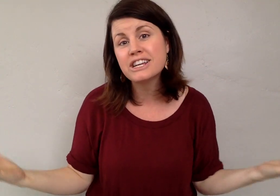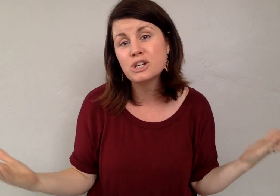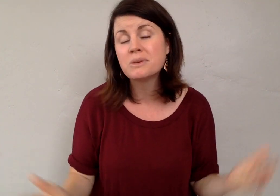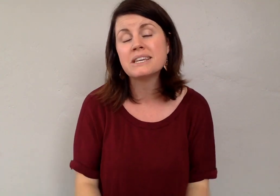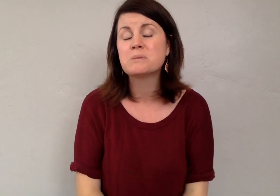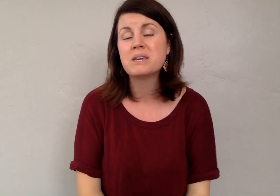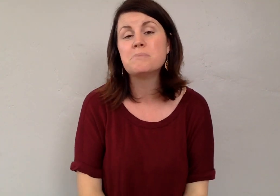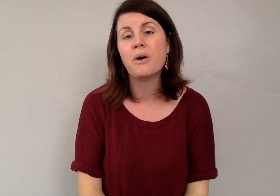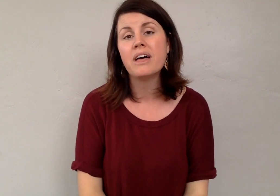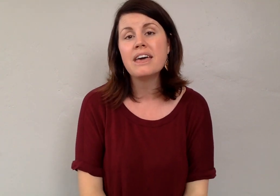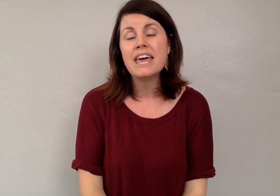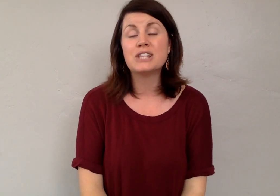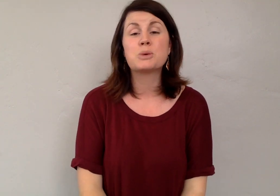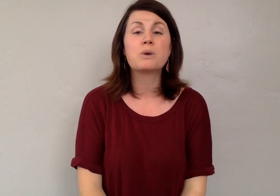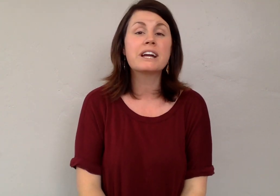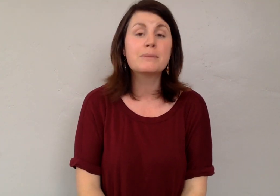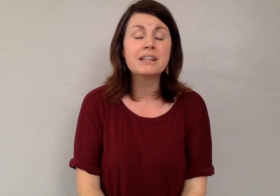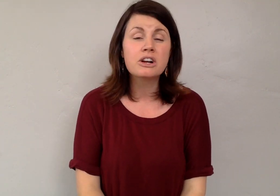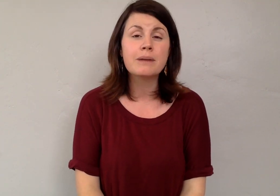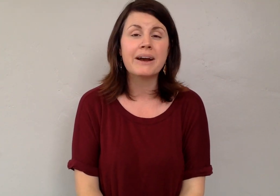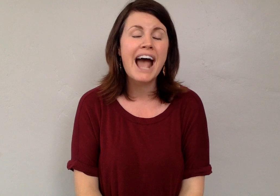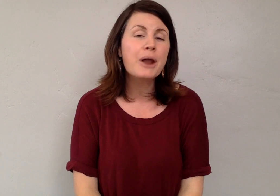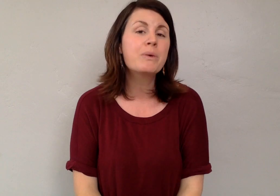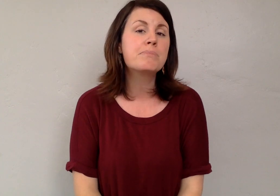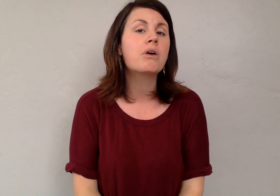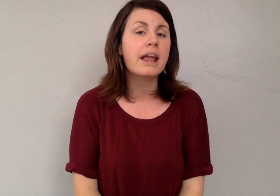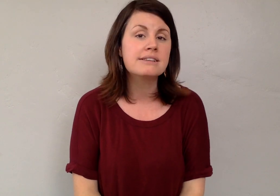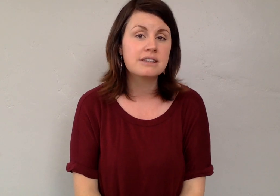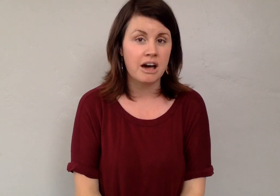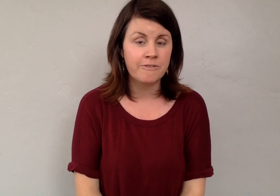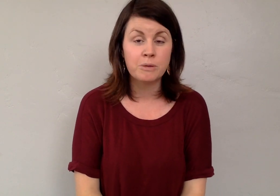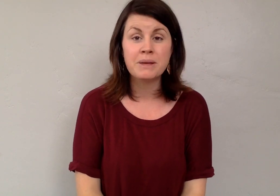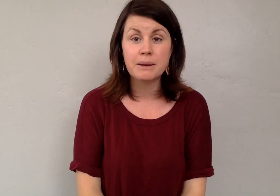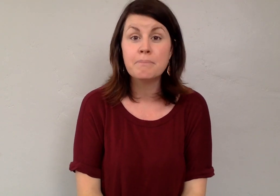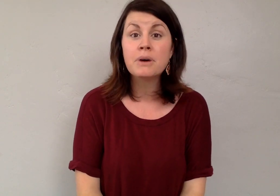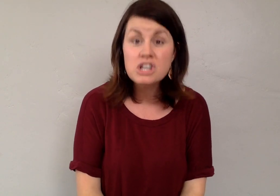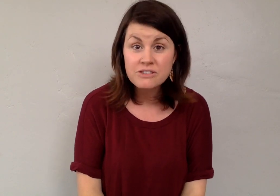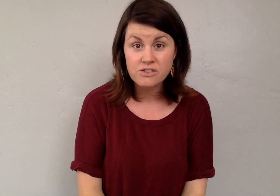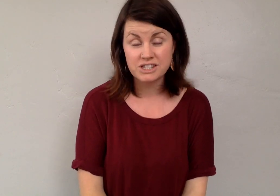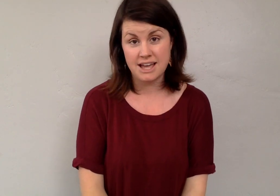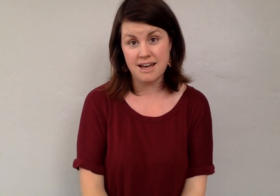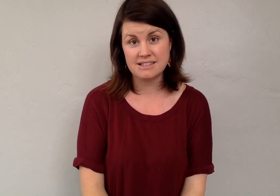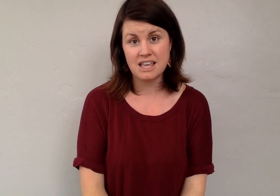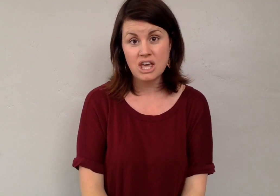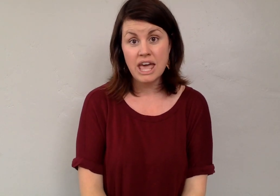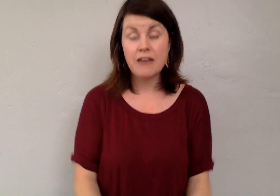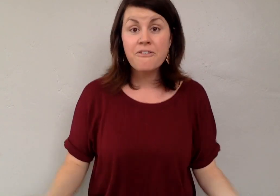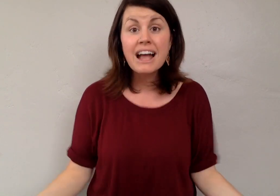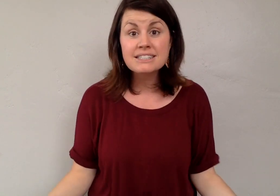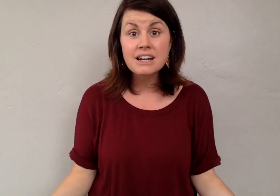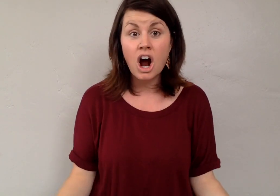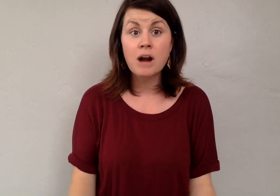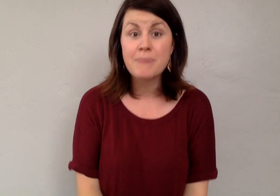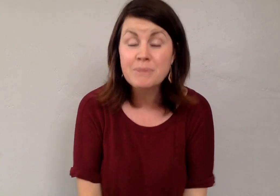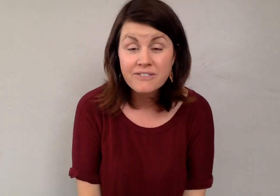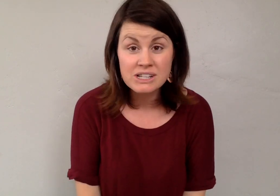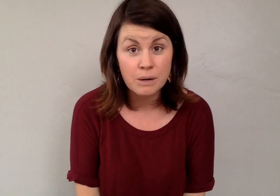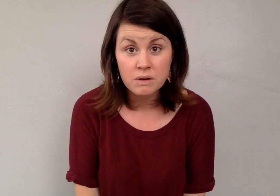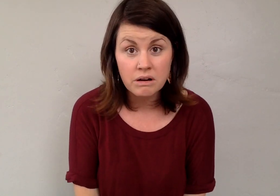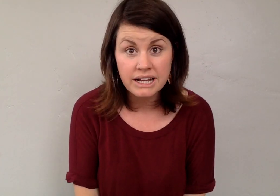years with His people. And so we're going to be learning about how do we praise God for being merciful to us. In fact, our memory verse that we're learning